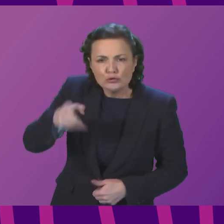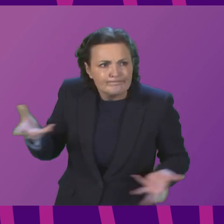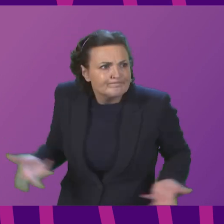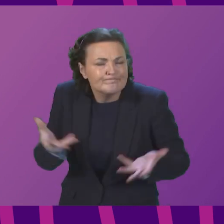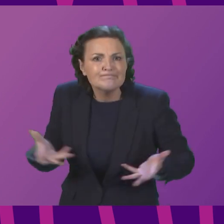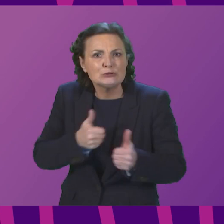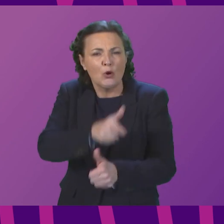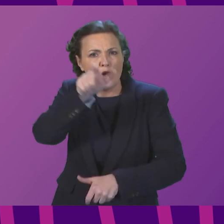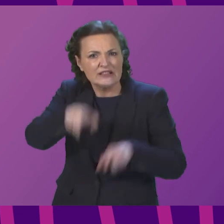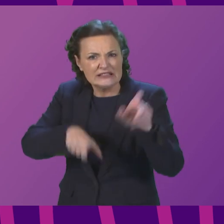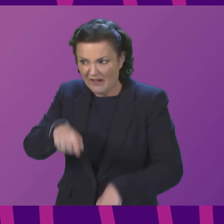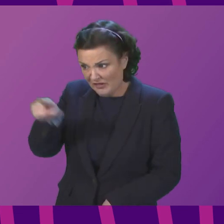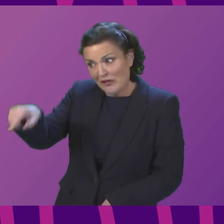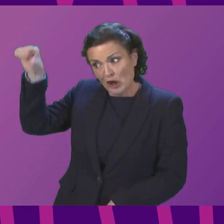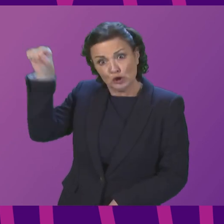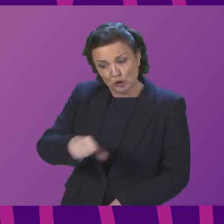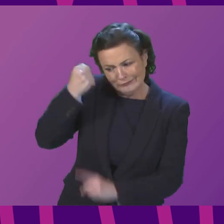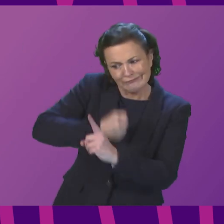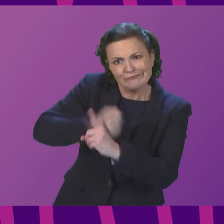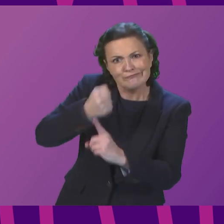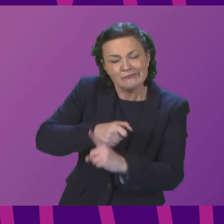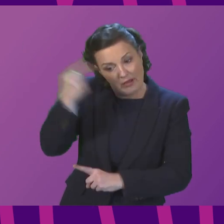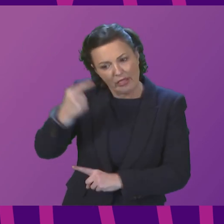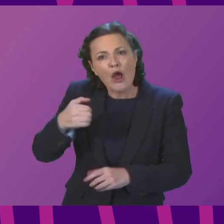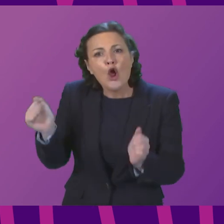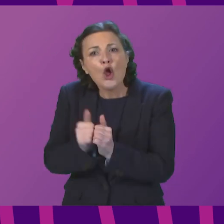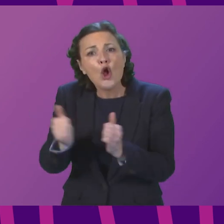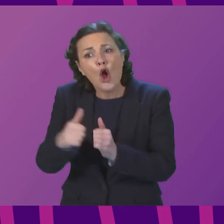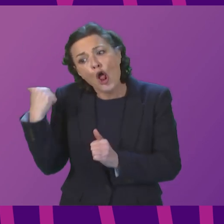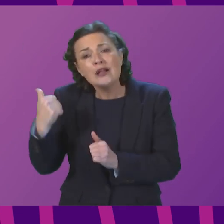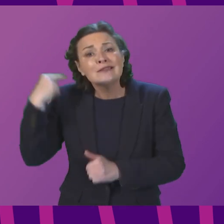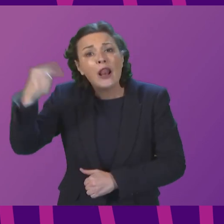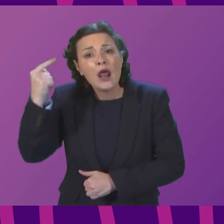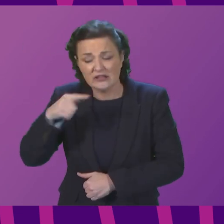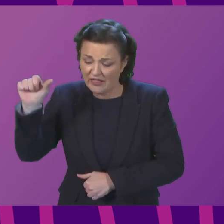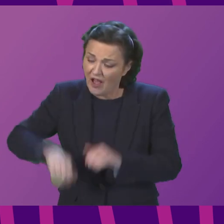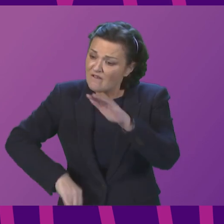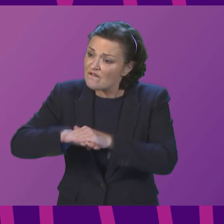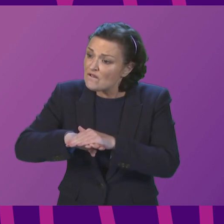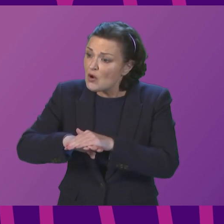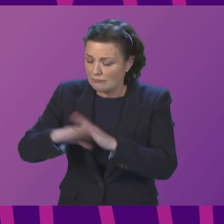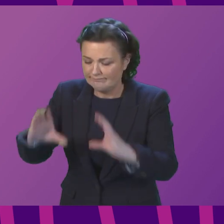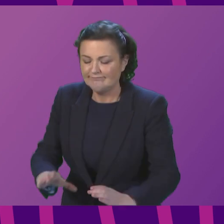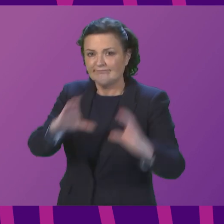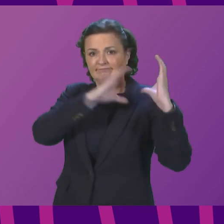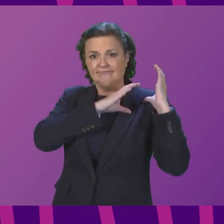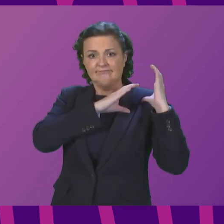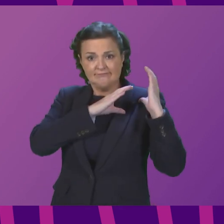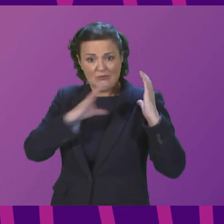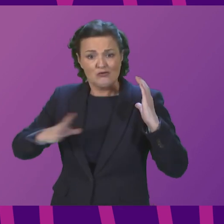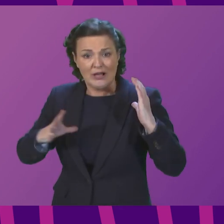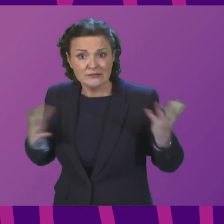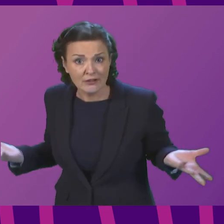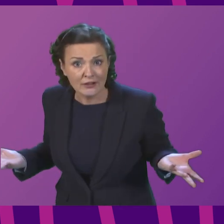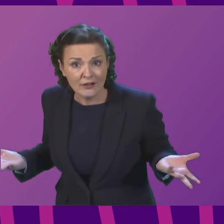in the UK Government for full devolution of Scotland's railway to this parliament? First Minister. I think we've probably